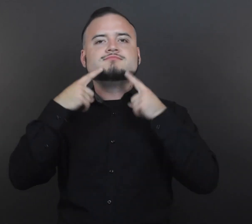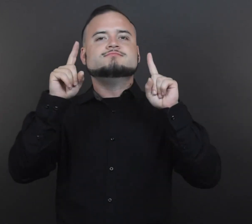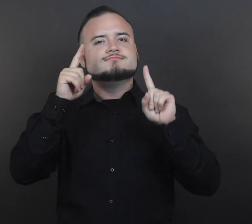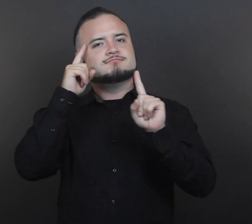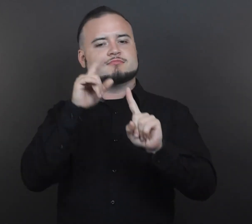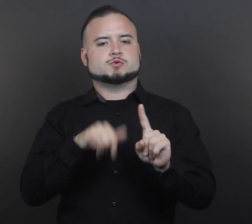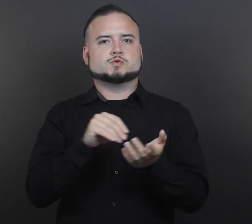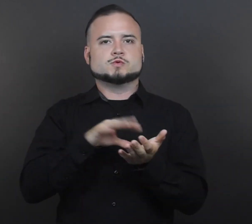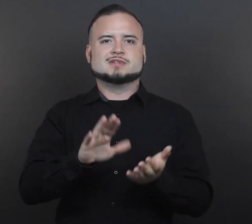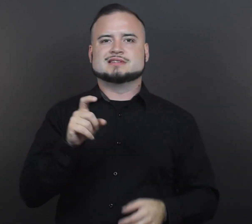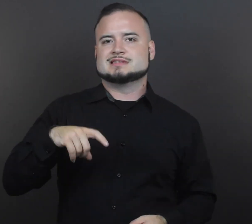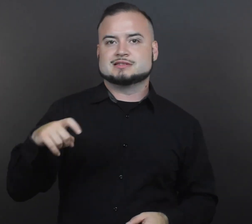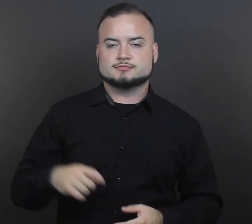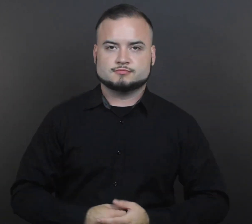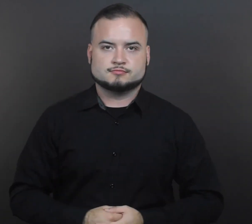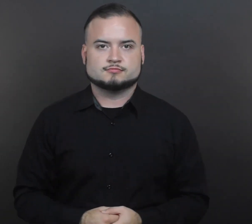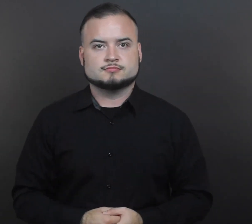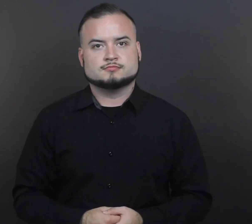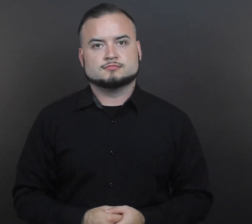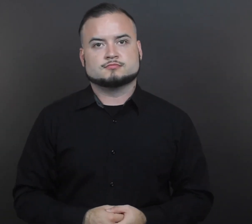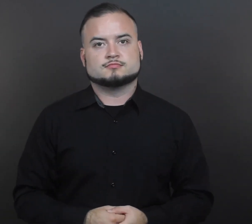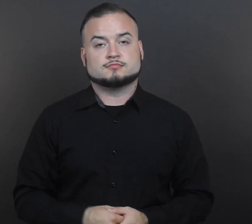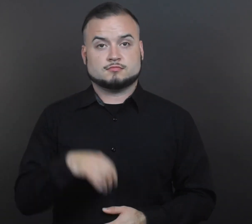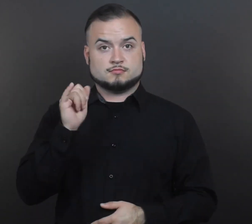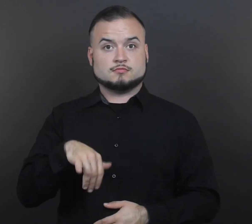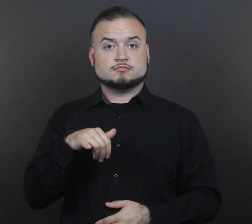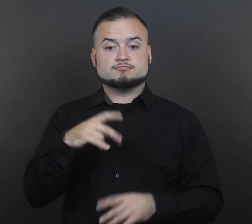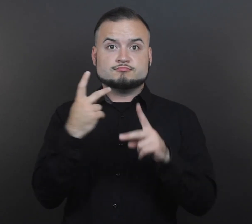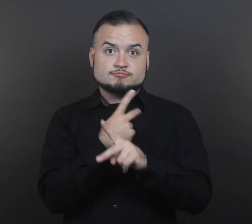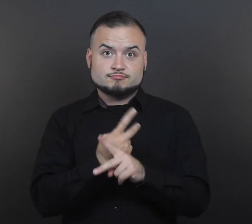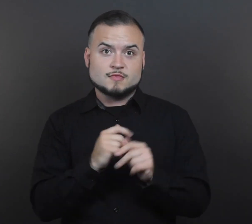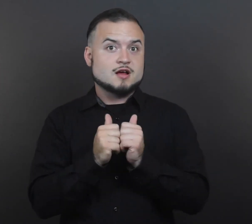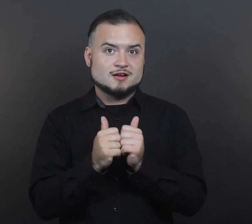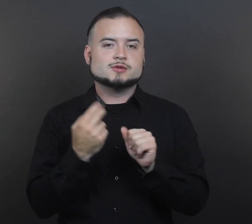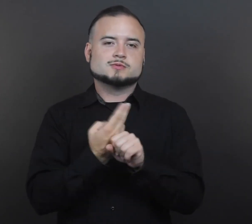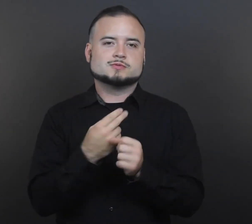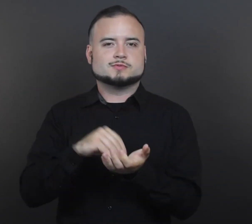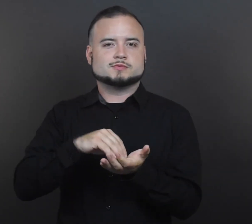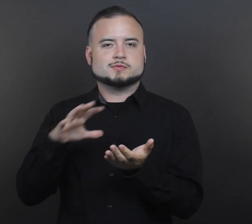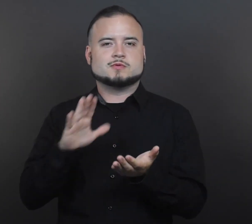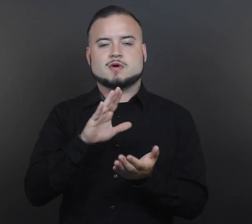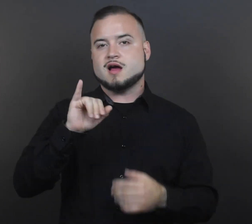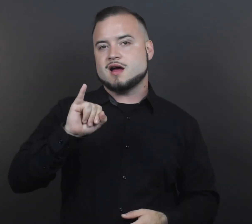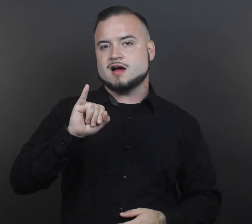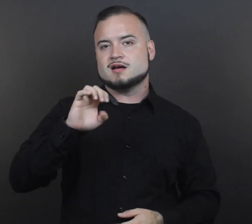these students. This will be determined by the student's Individualized Education Program,